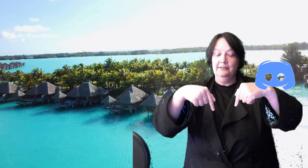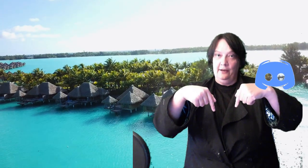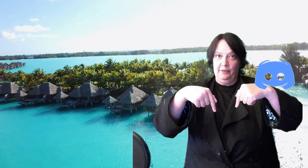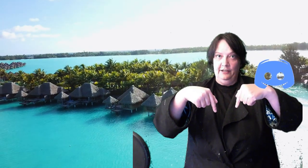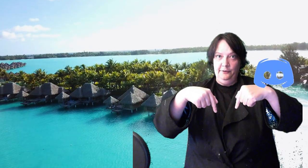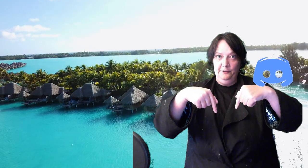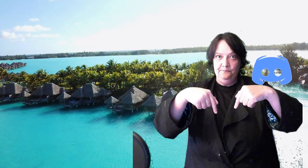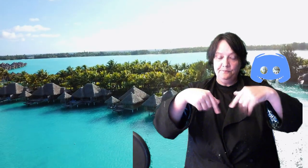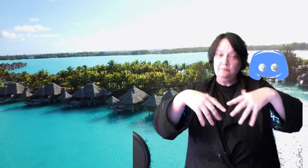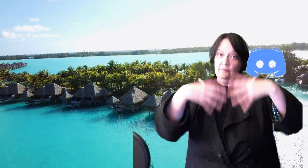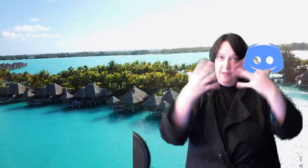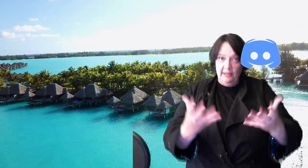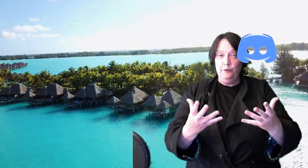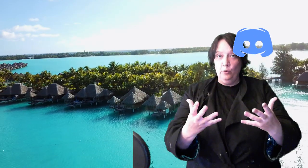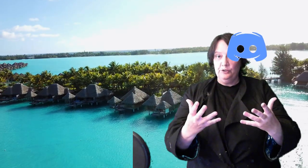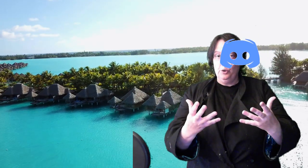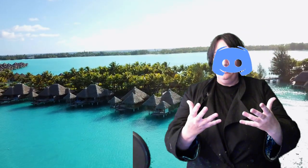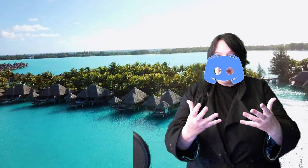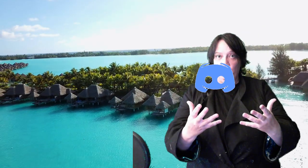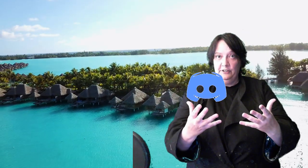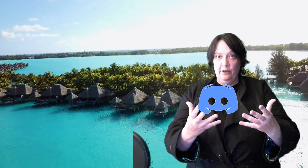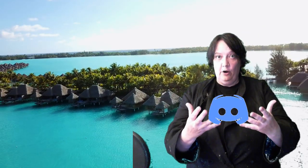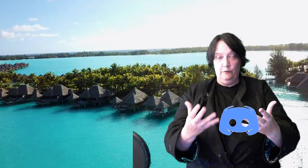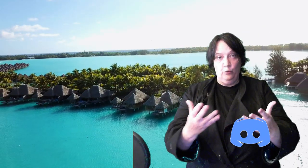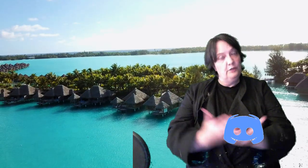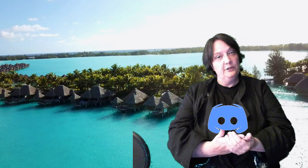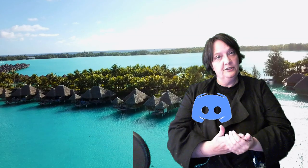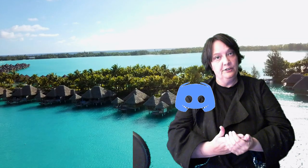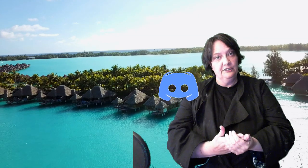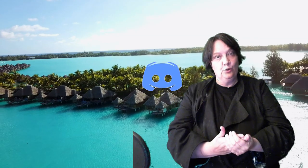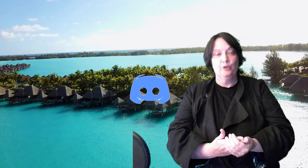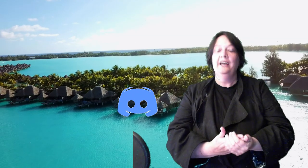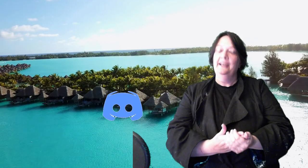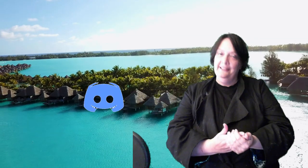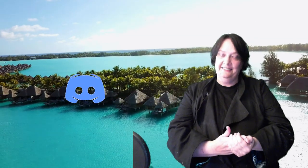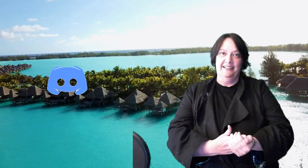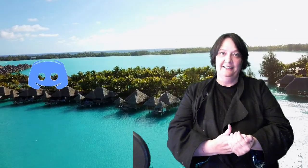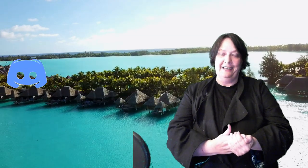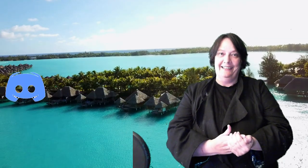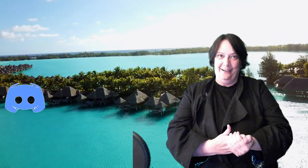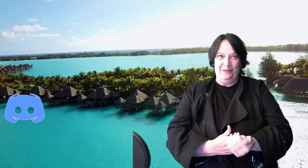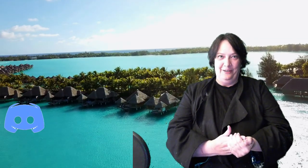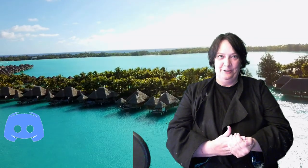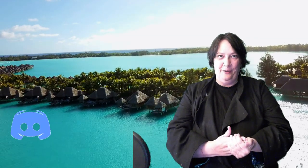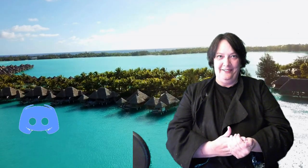down below and if you want to join my community of world builders on discord there's a link to that down below as well.